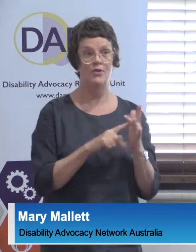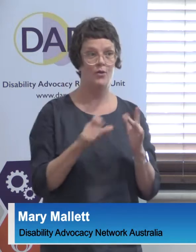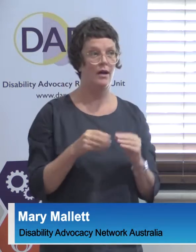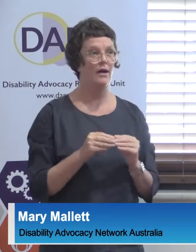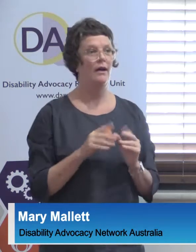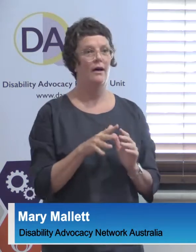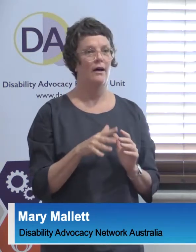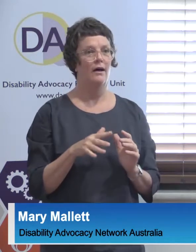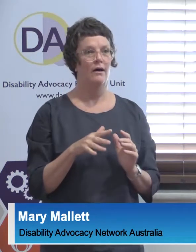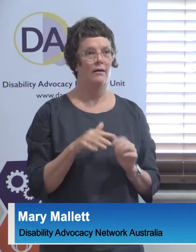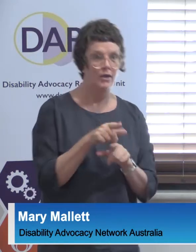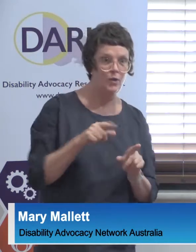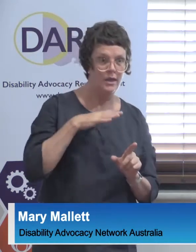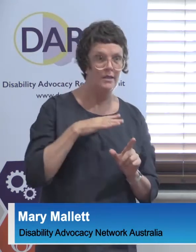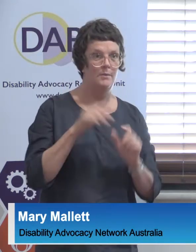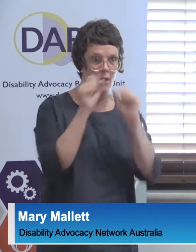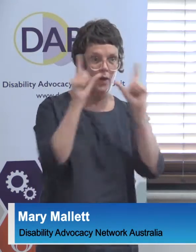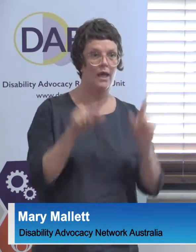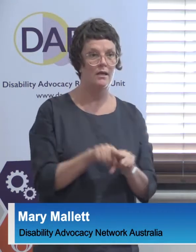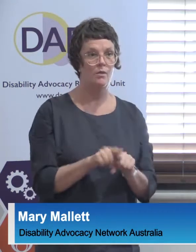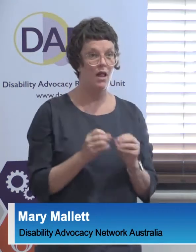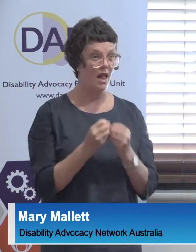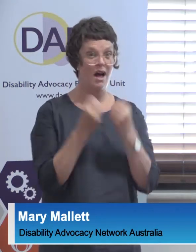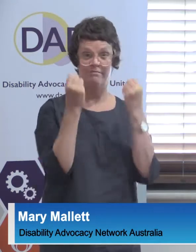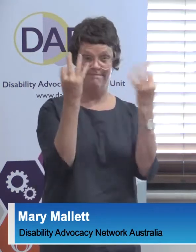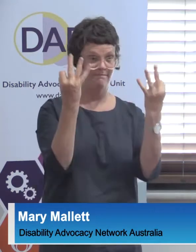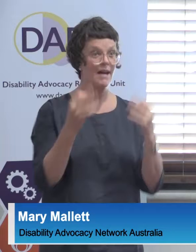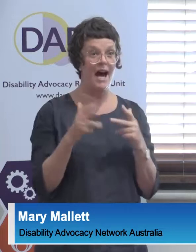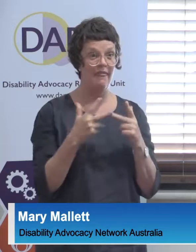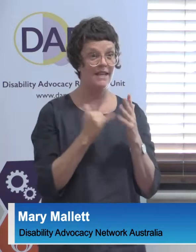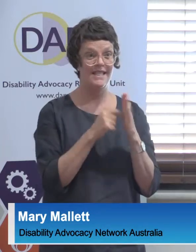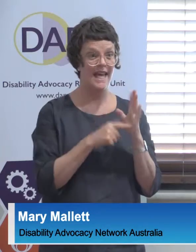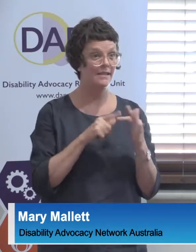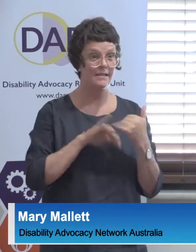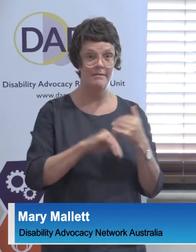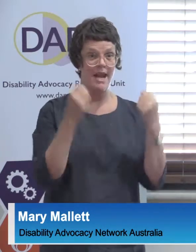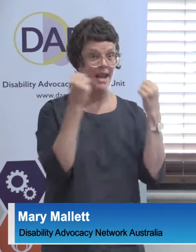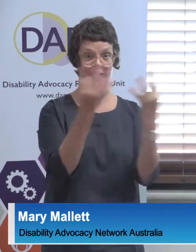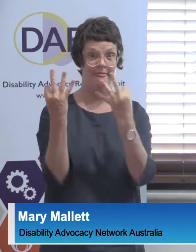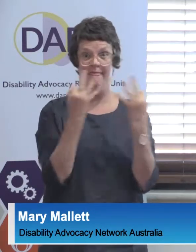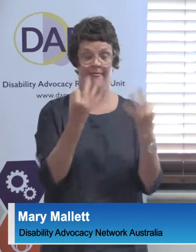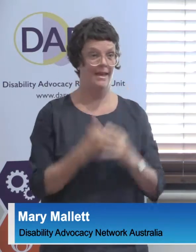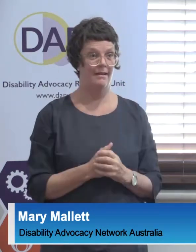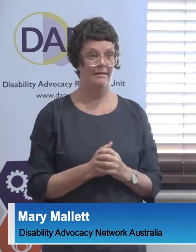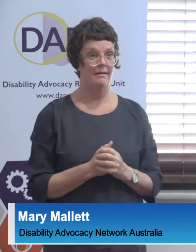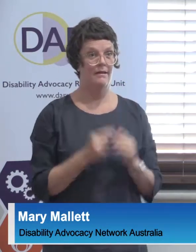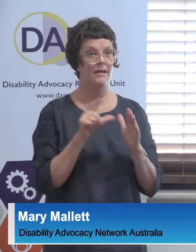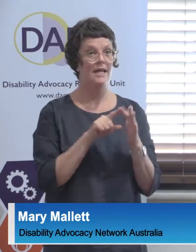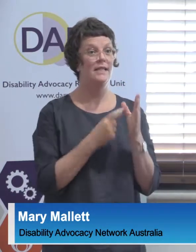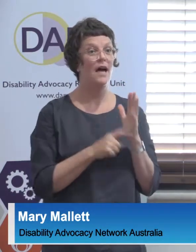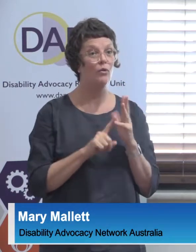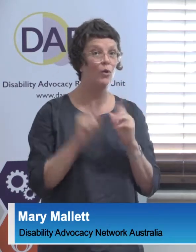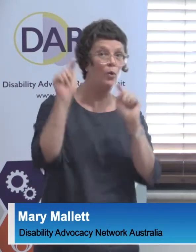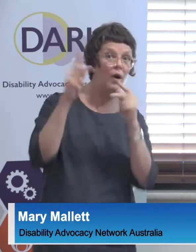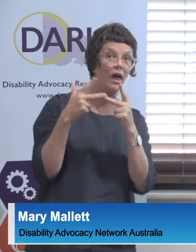you just need to be so aware of it, there is not an equivalent to this in any other state. There isn't a Daru anywhere else. So when Llewellyn was asking those